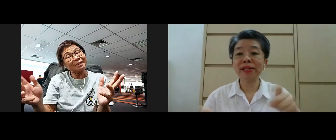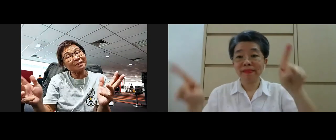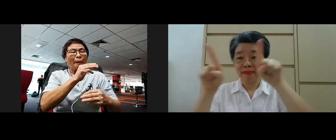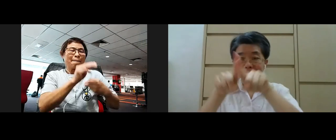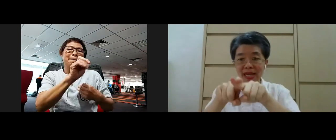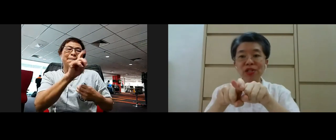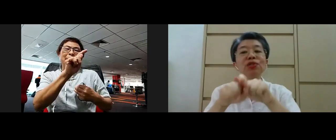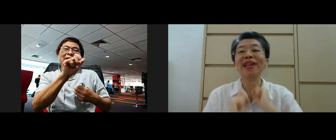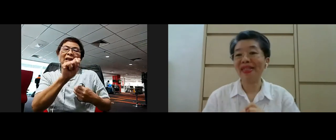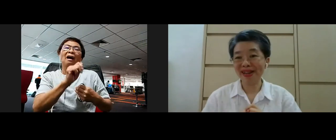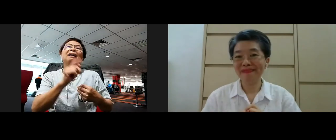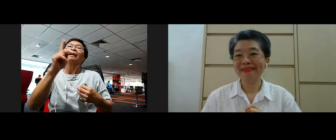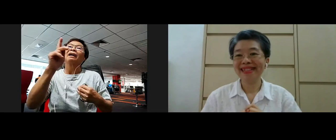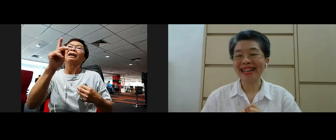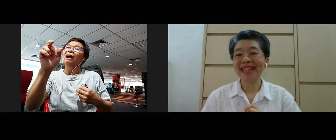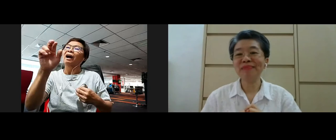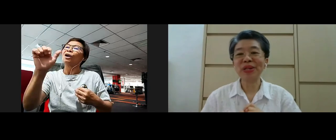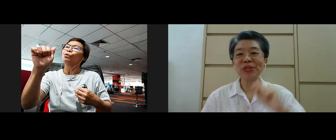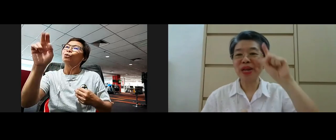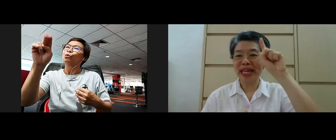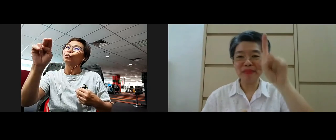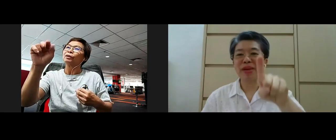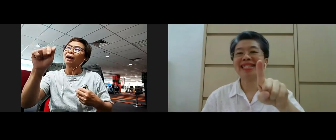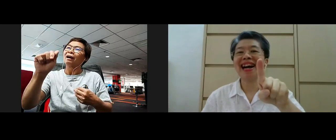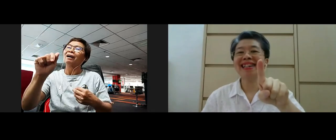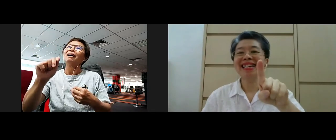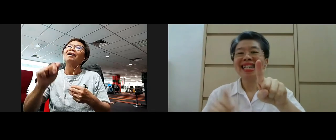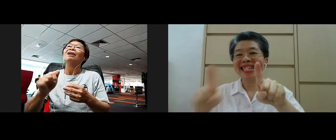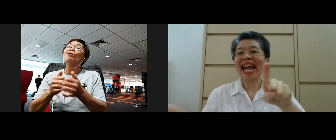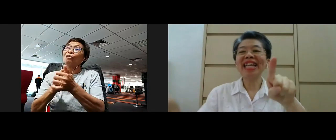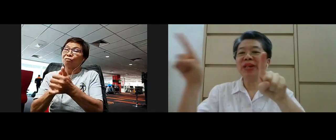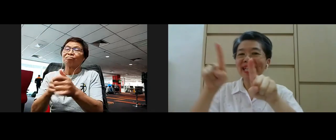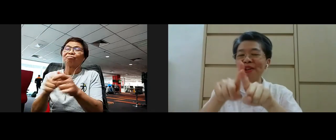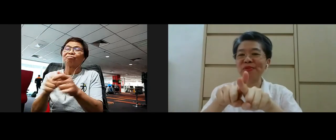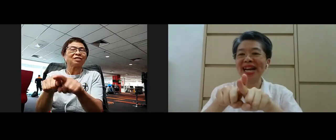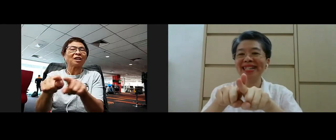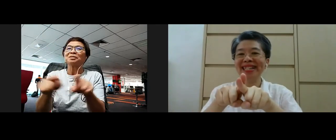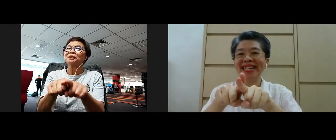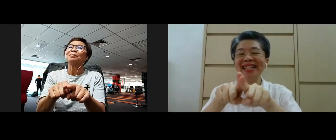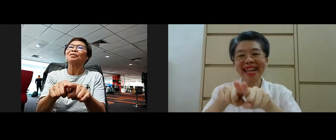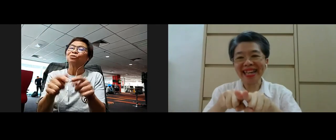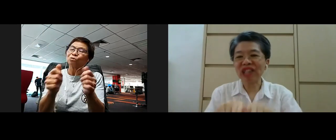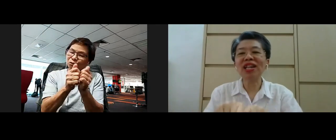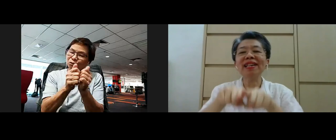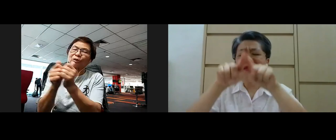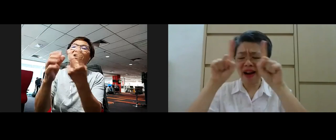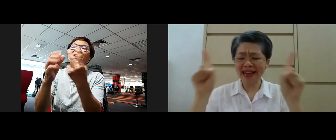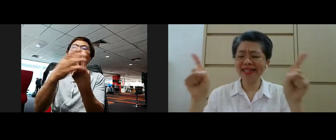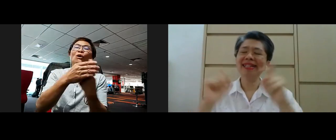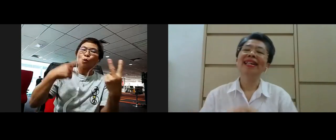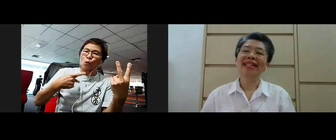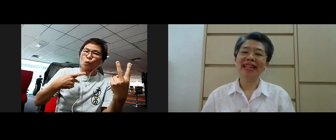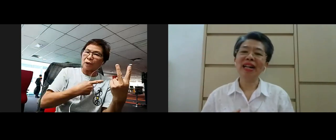practice is together yeah because we need metta then only karuna yeah can actually